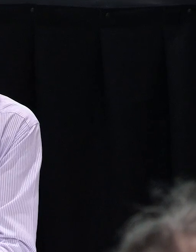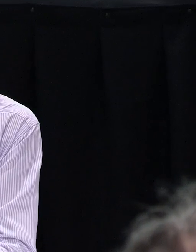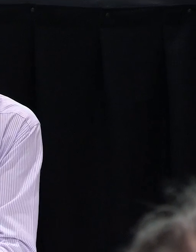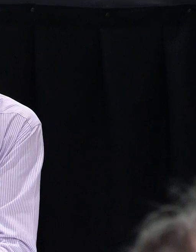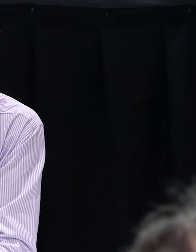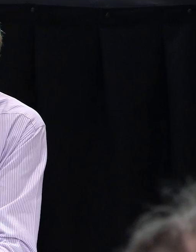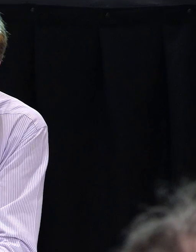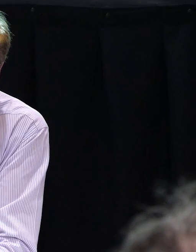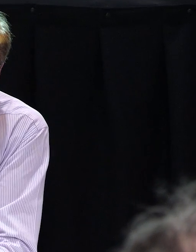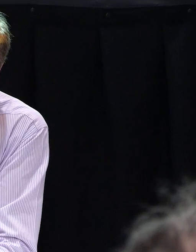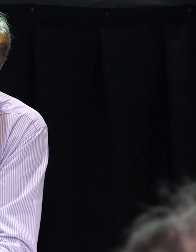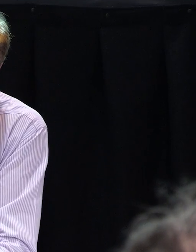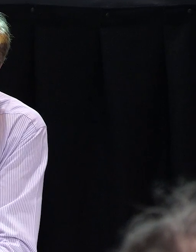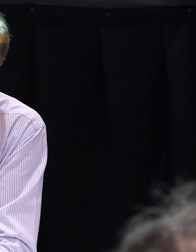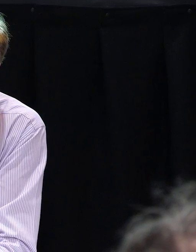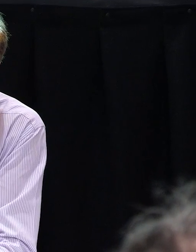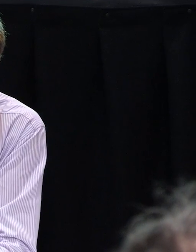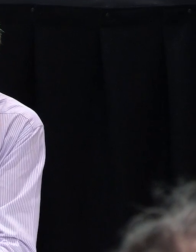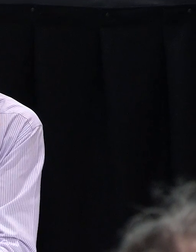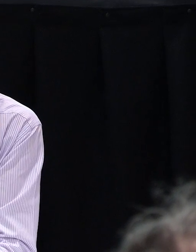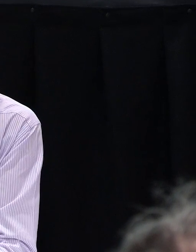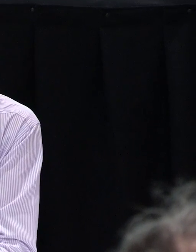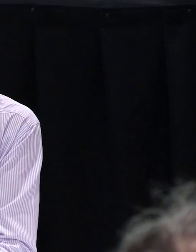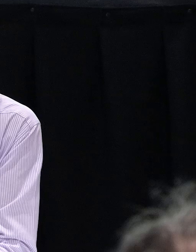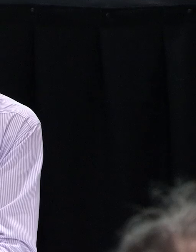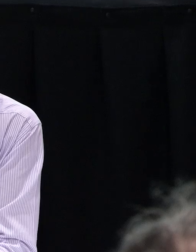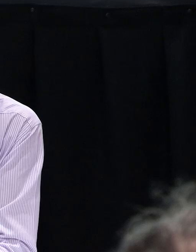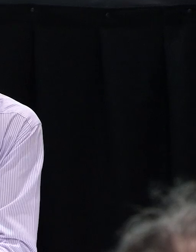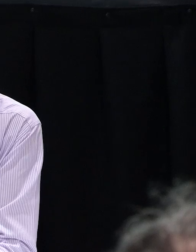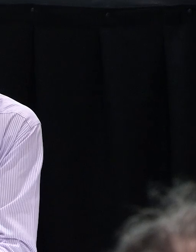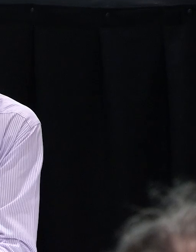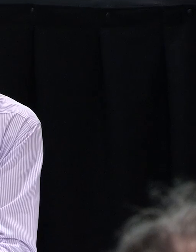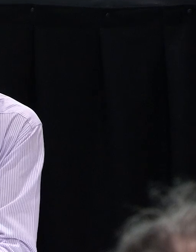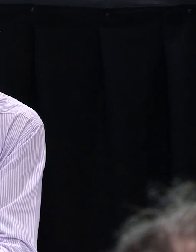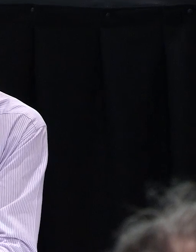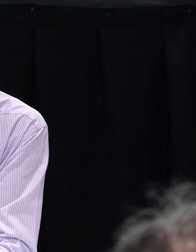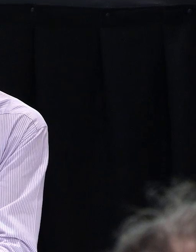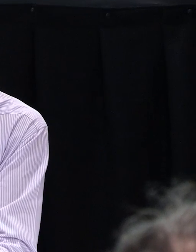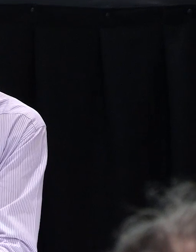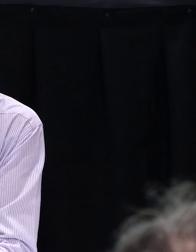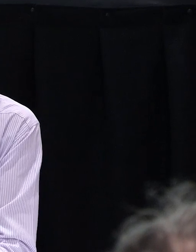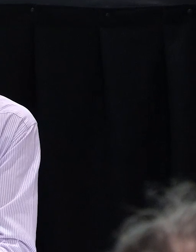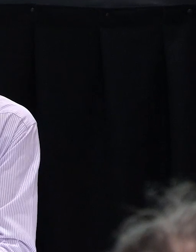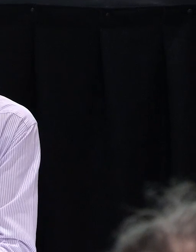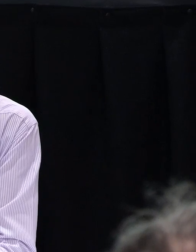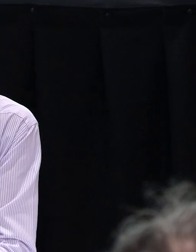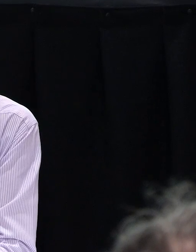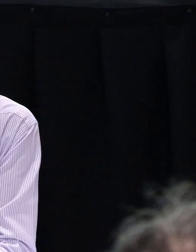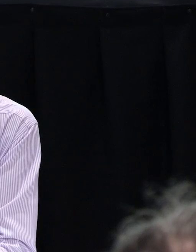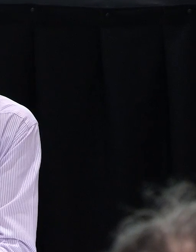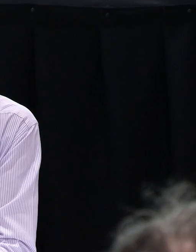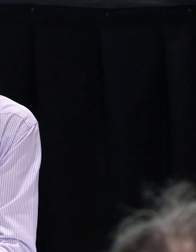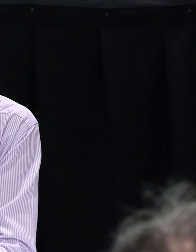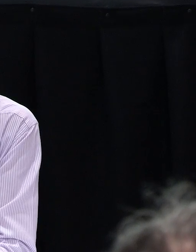techniques. Again, it's essentially a cement or a type of cement-based mix that gets injected into the ground at